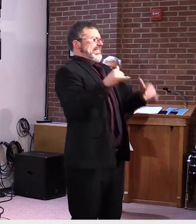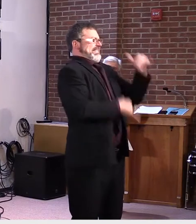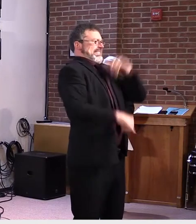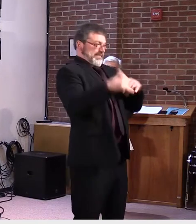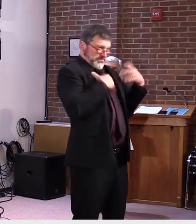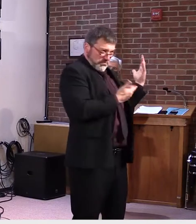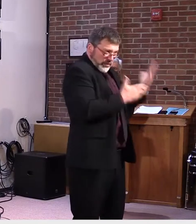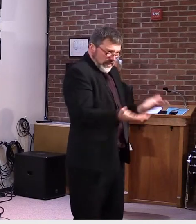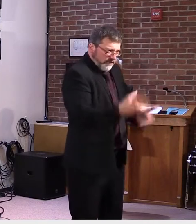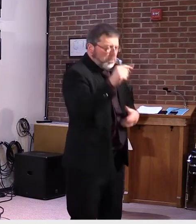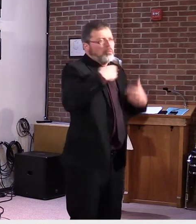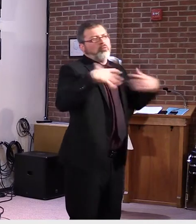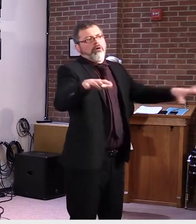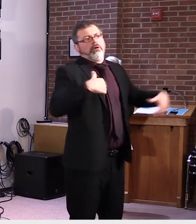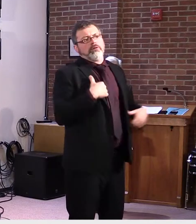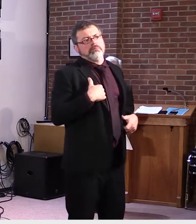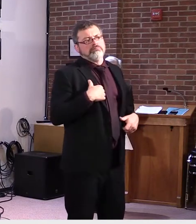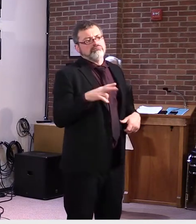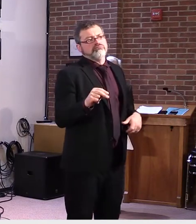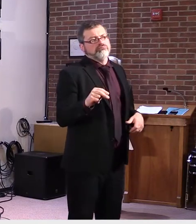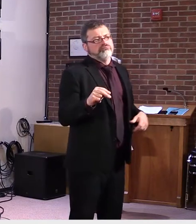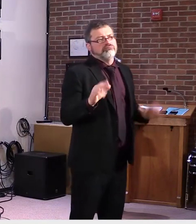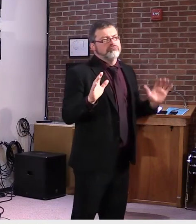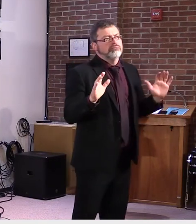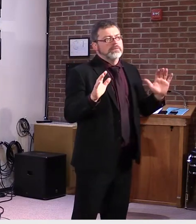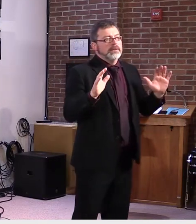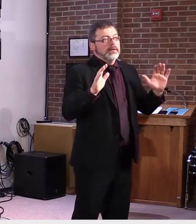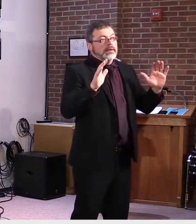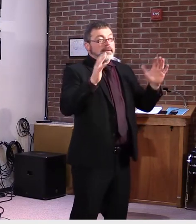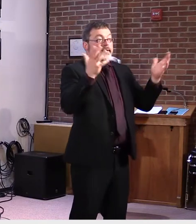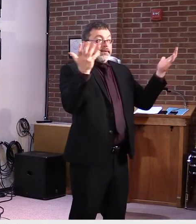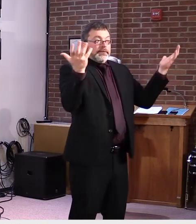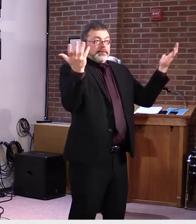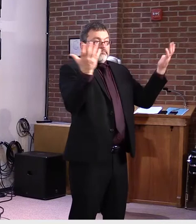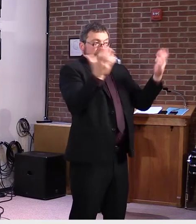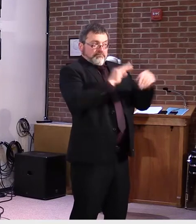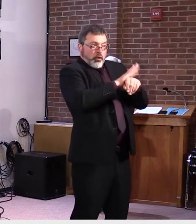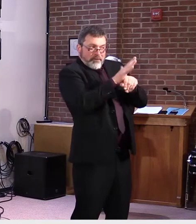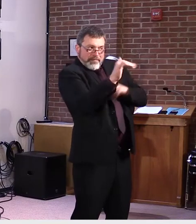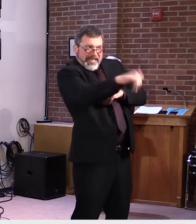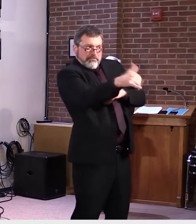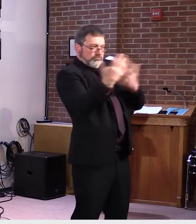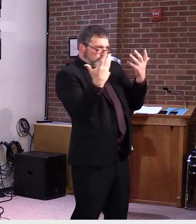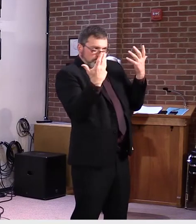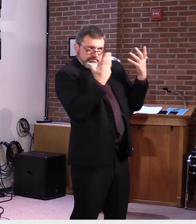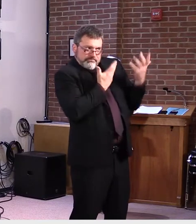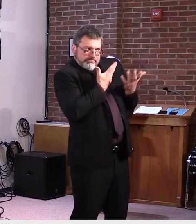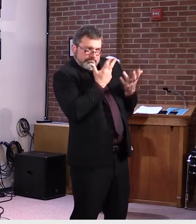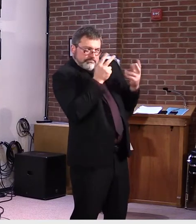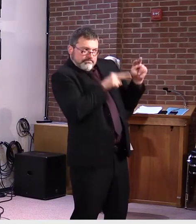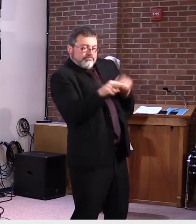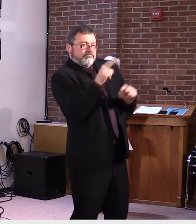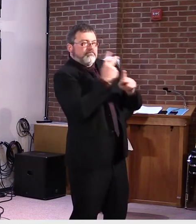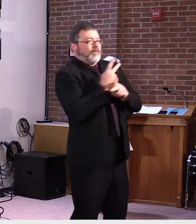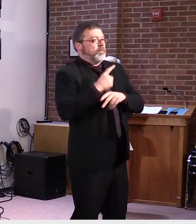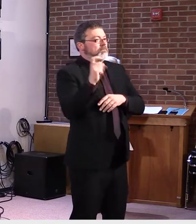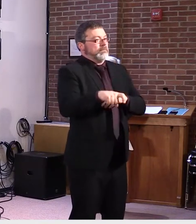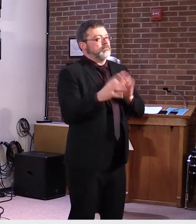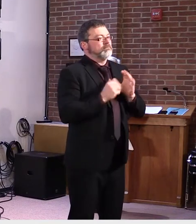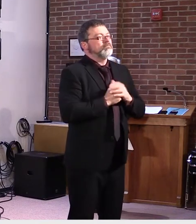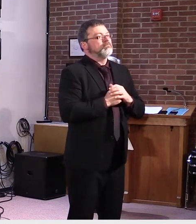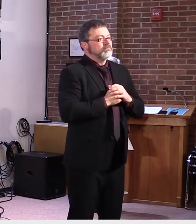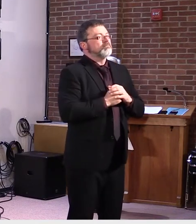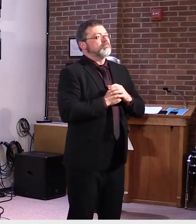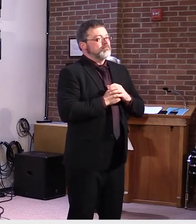in a month. We'll maintain the modeling and see where it takes us. But we're not doing anything additional in some